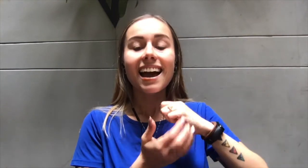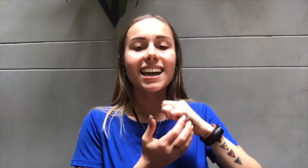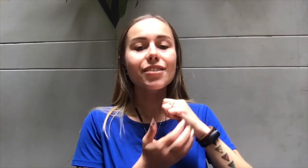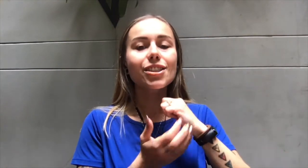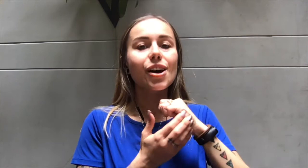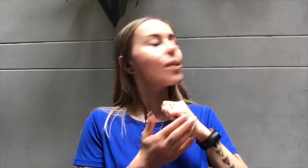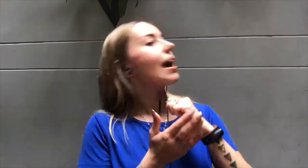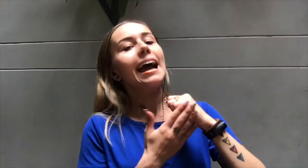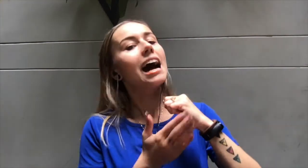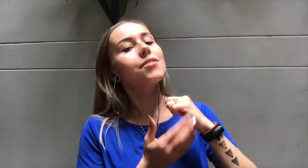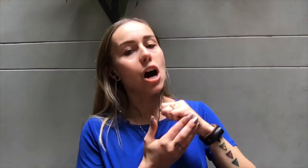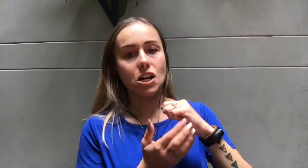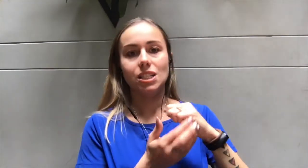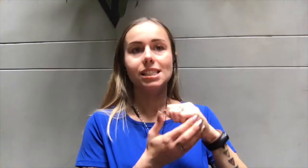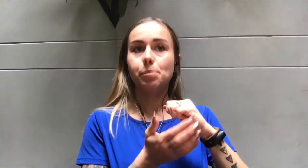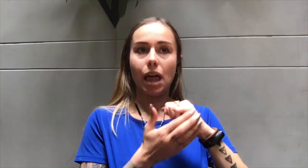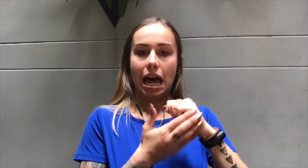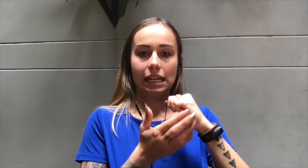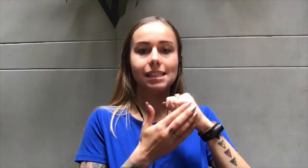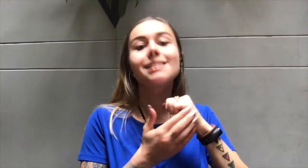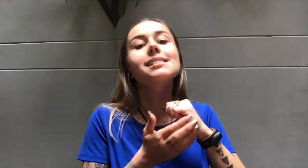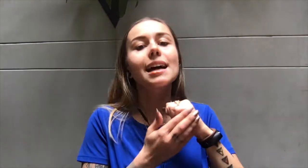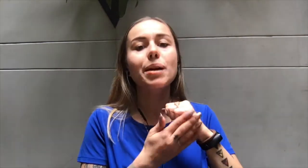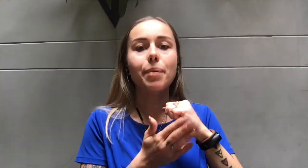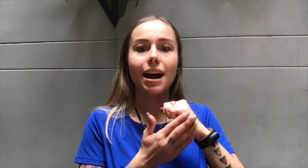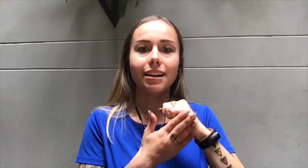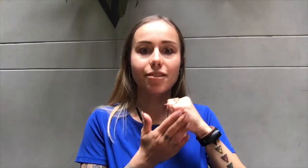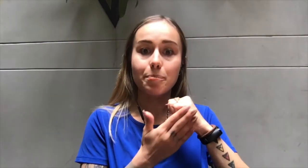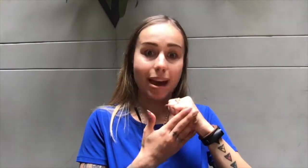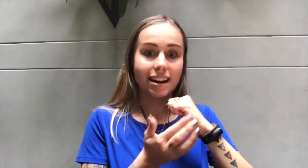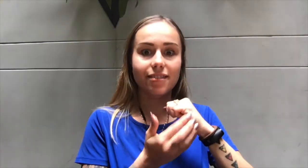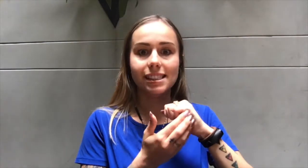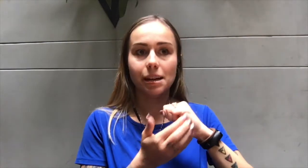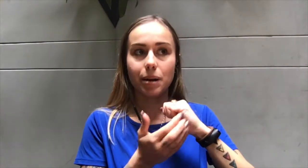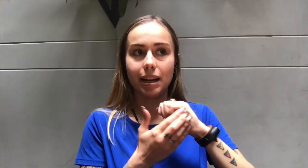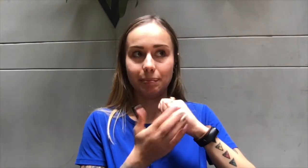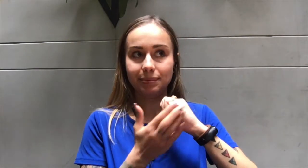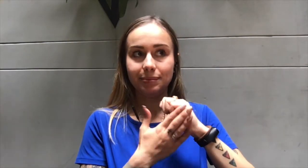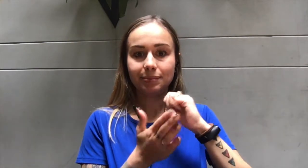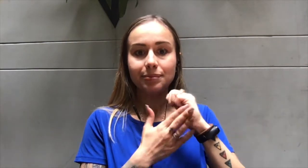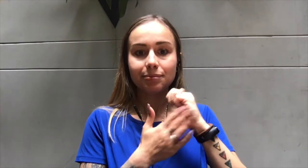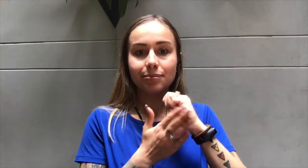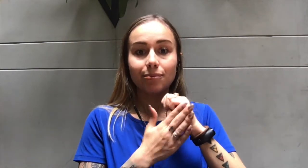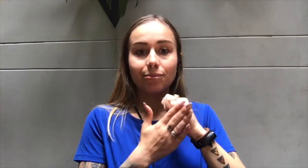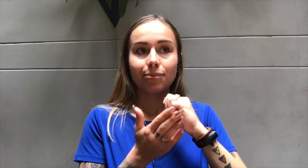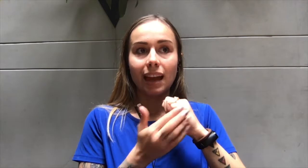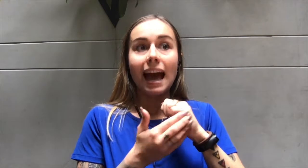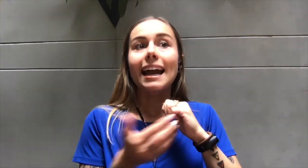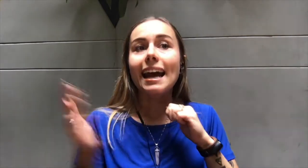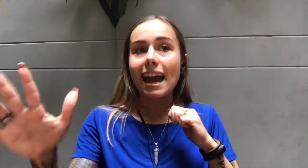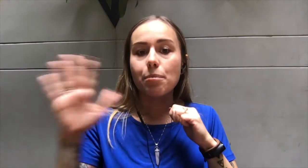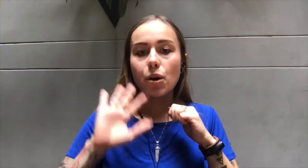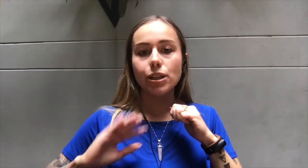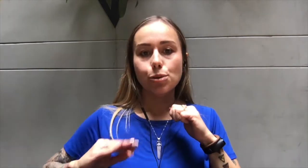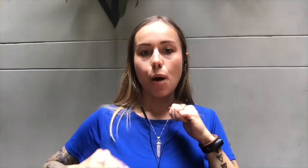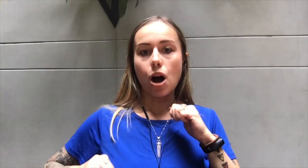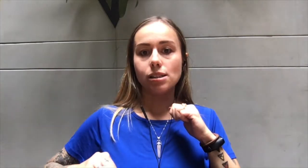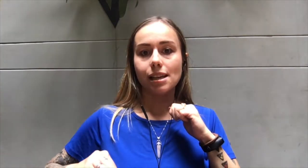Even though I have all of these blocks inside my body from manifesting money, and I am going to pause in